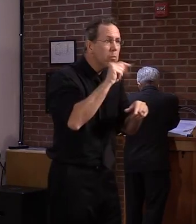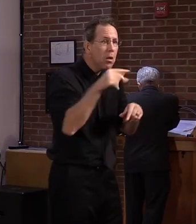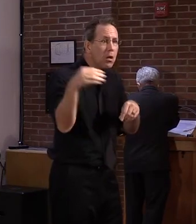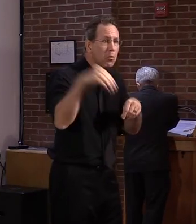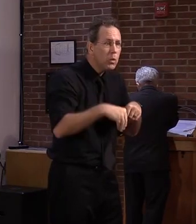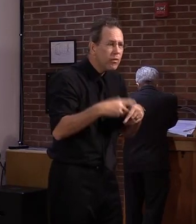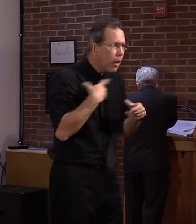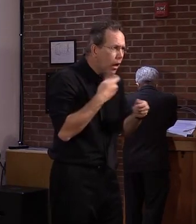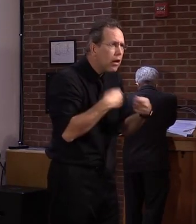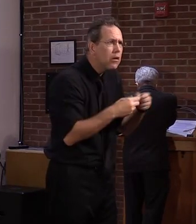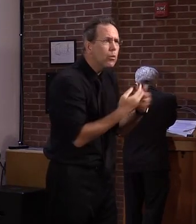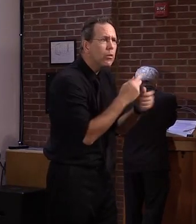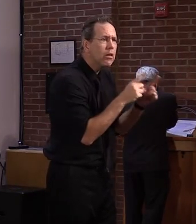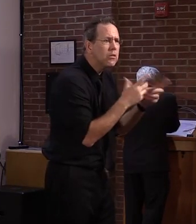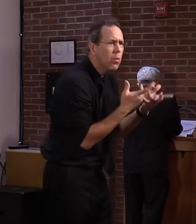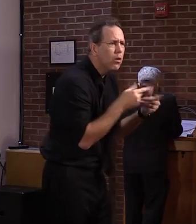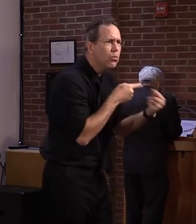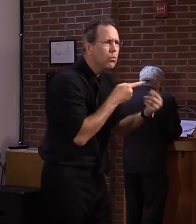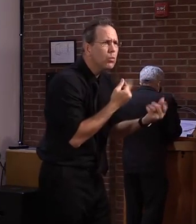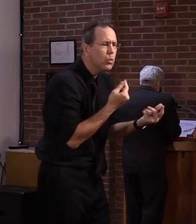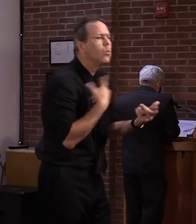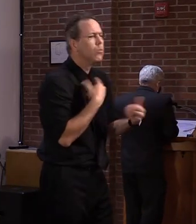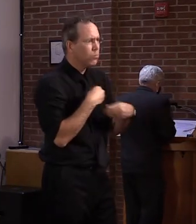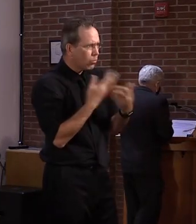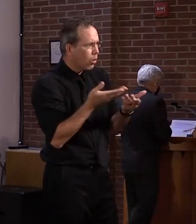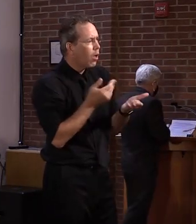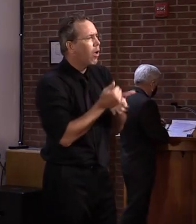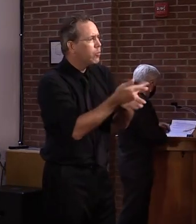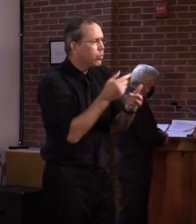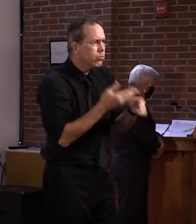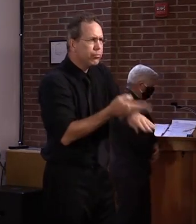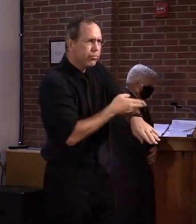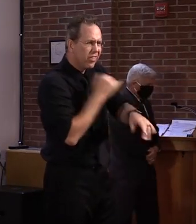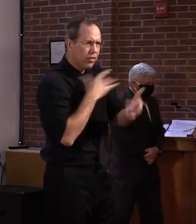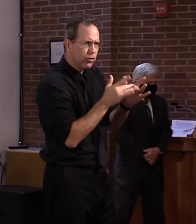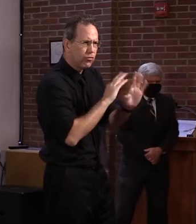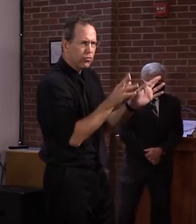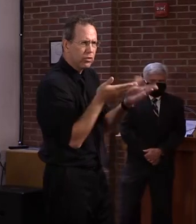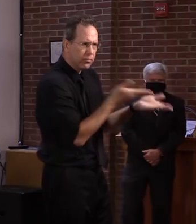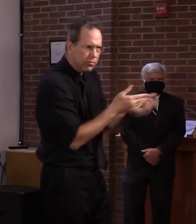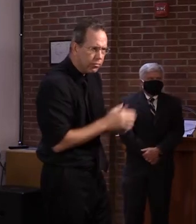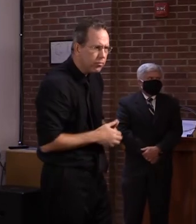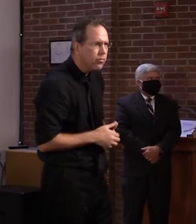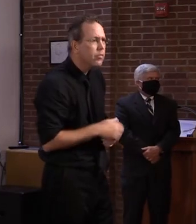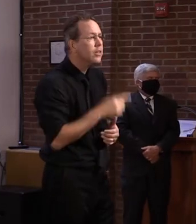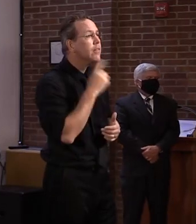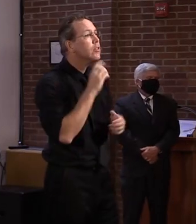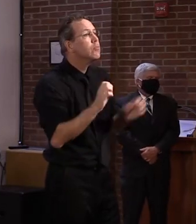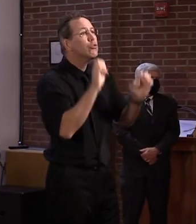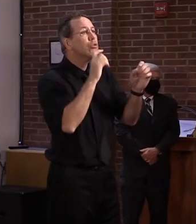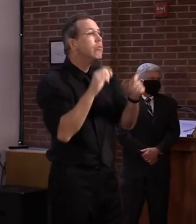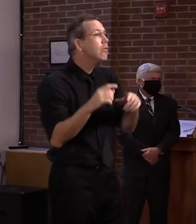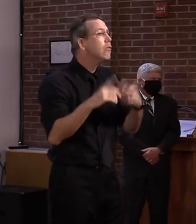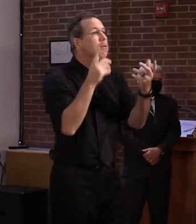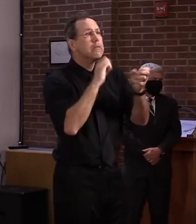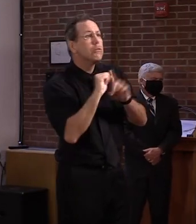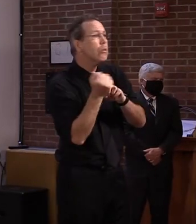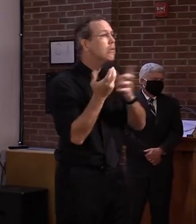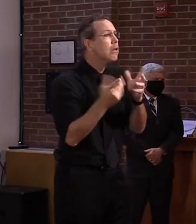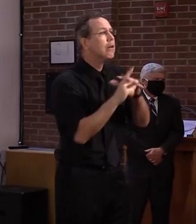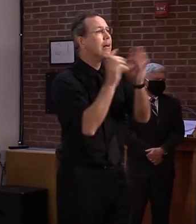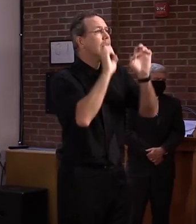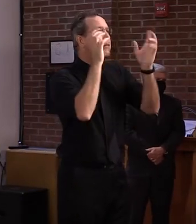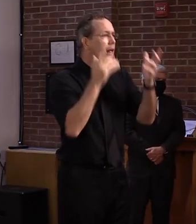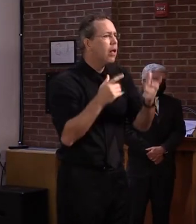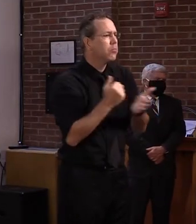transferring their out-of-state license to help them with emergencies and residencies. We have added